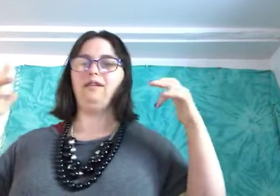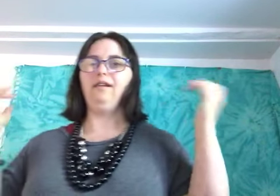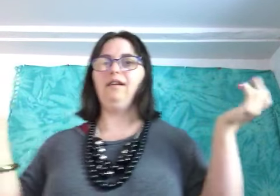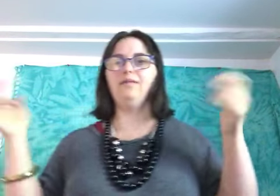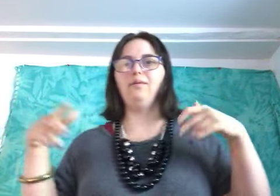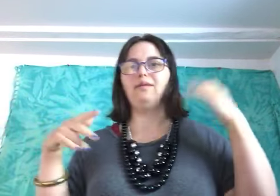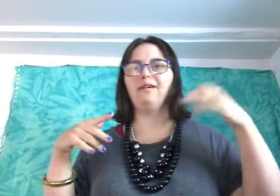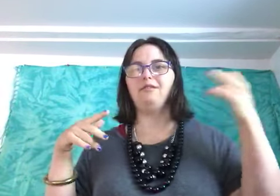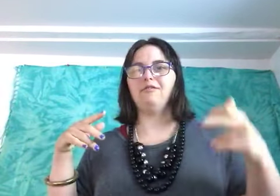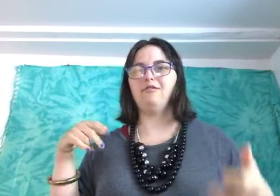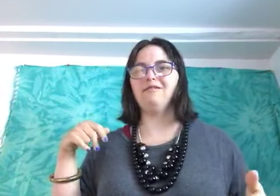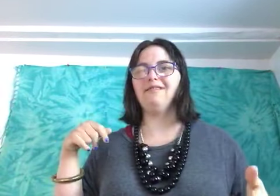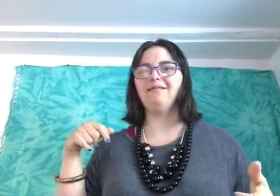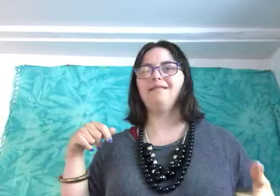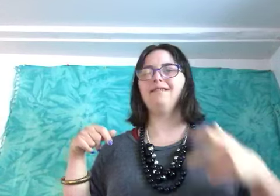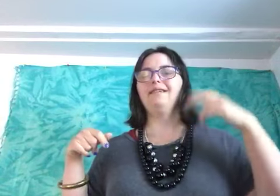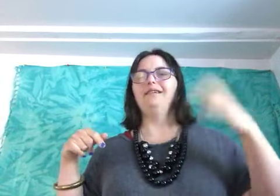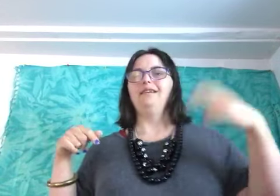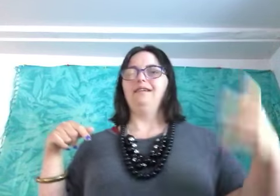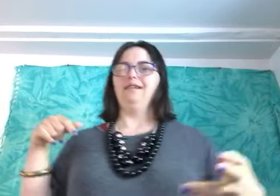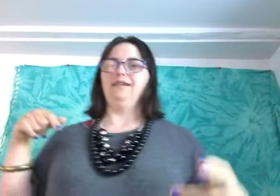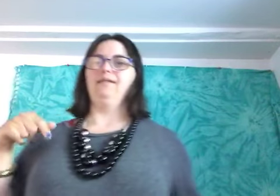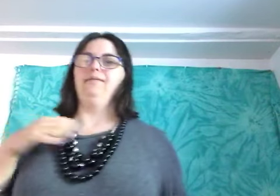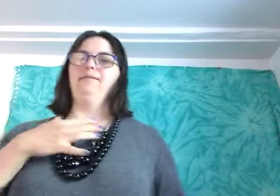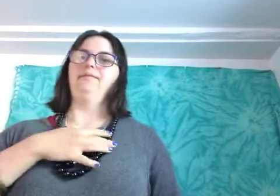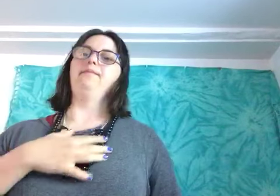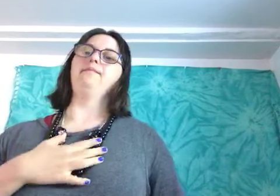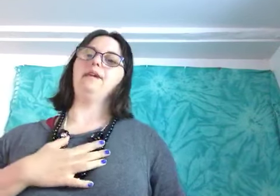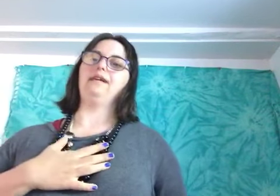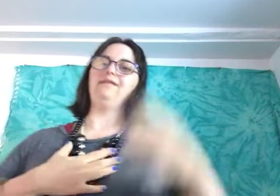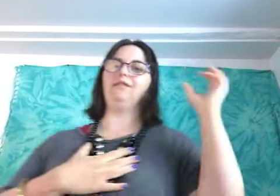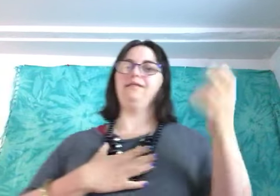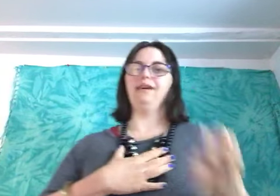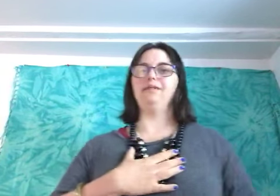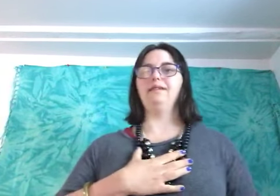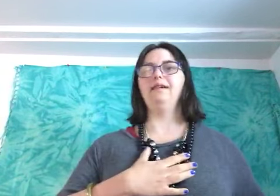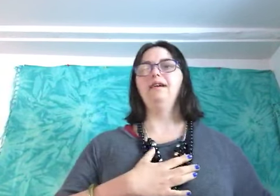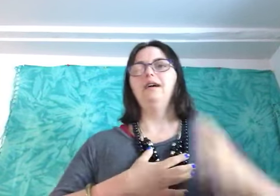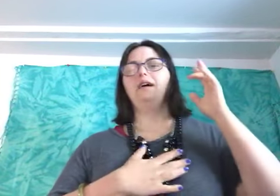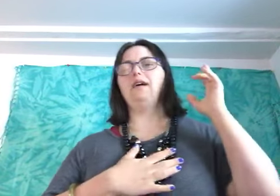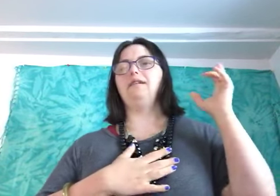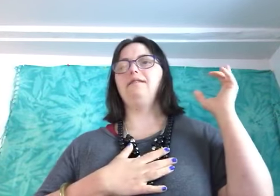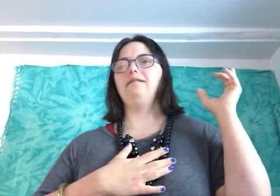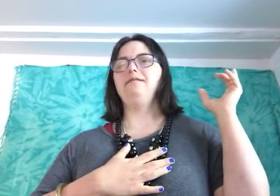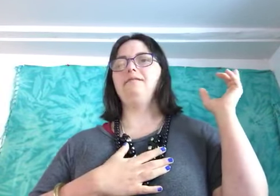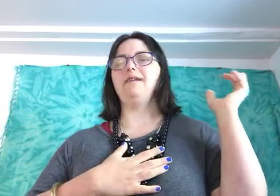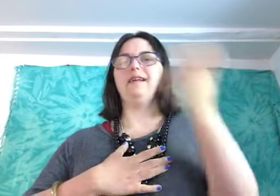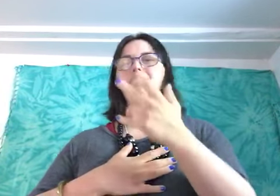come up with other suggestions um like if you type in a day in